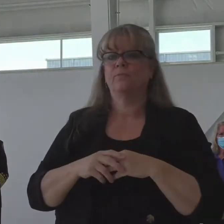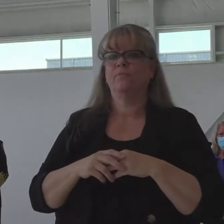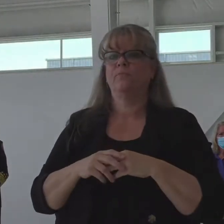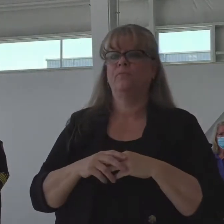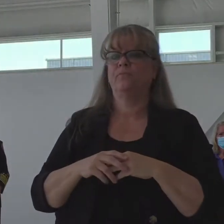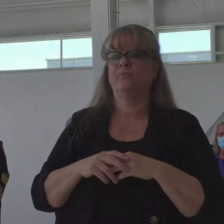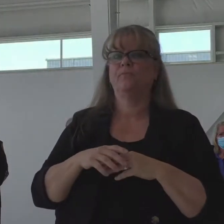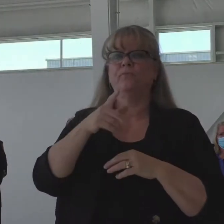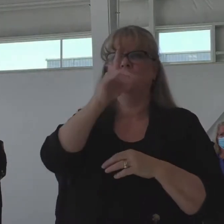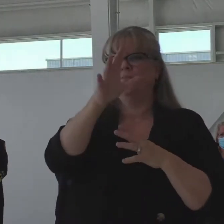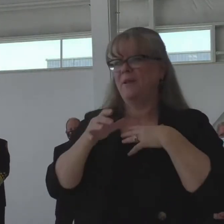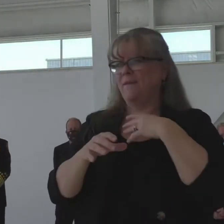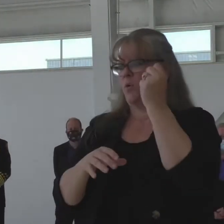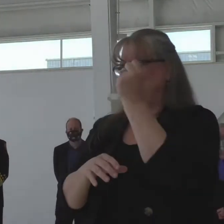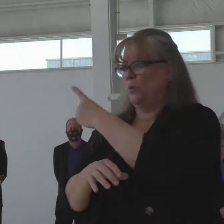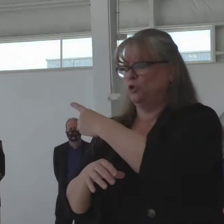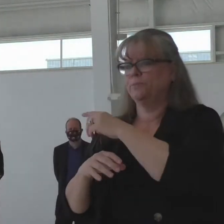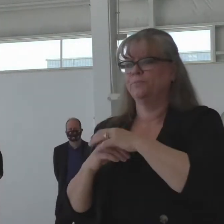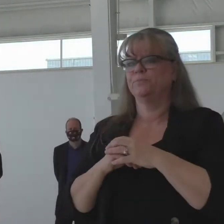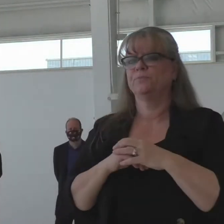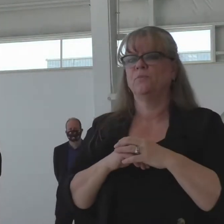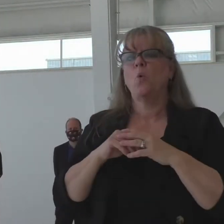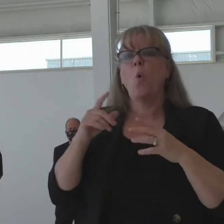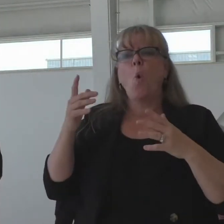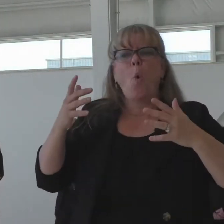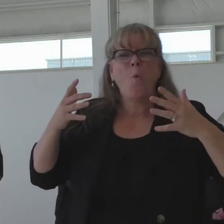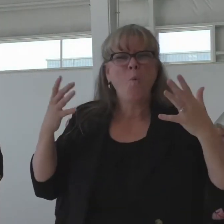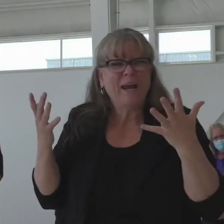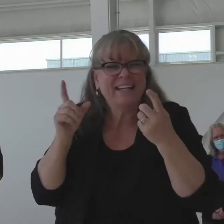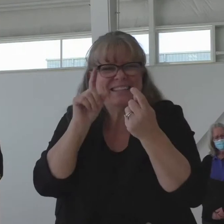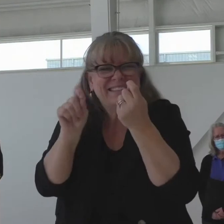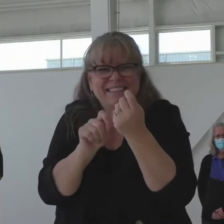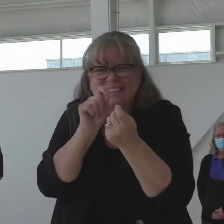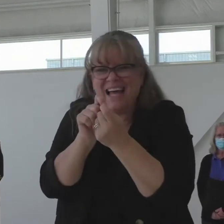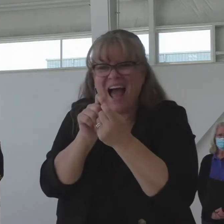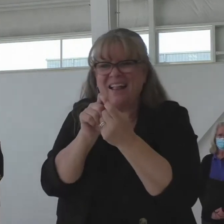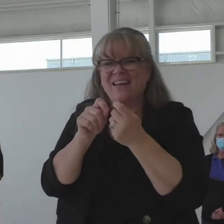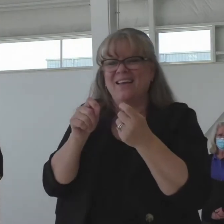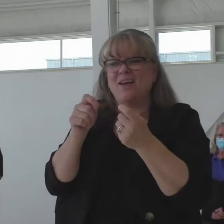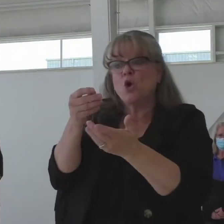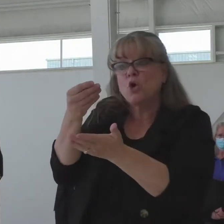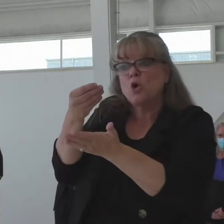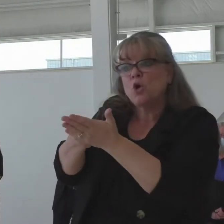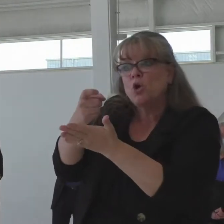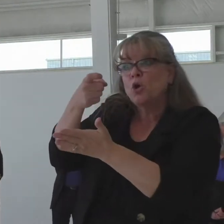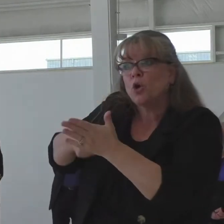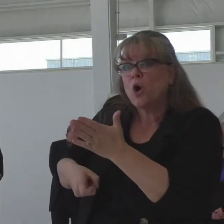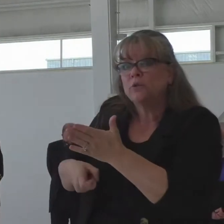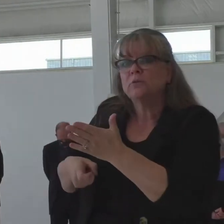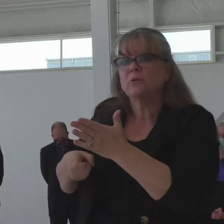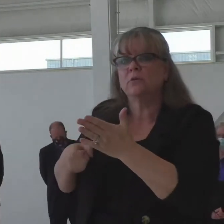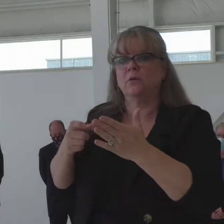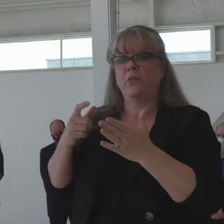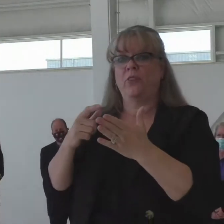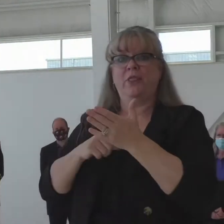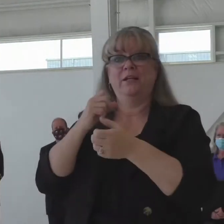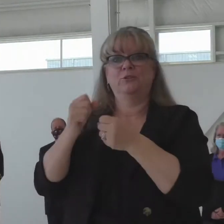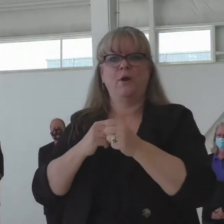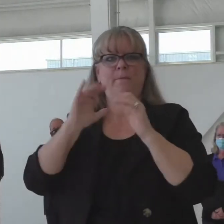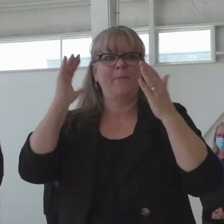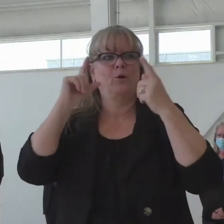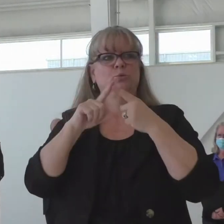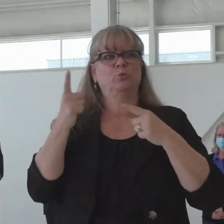What is the actual tool of the American plant for a year to start with that? Okay.